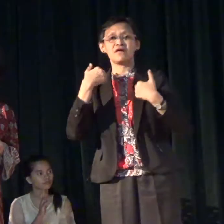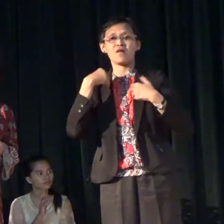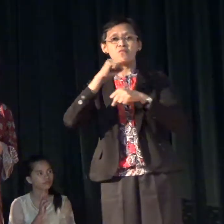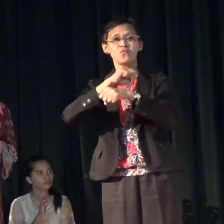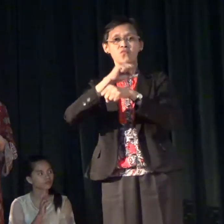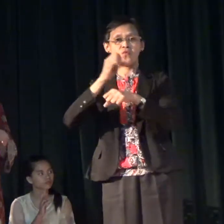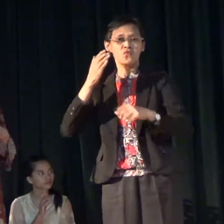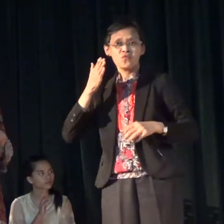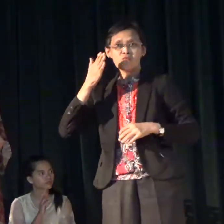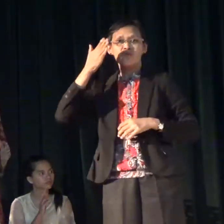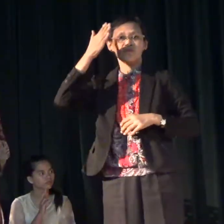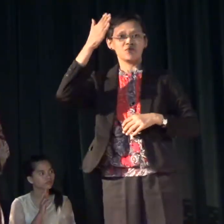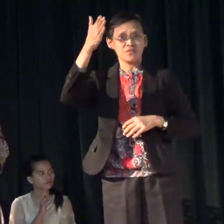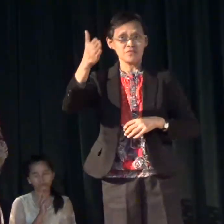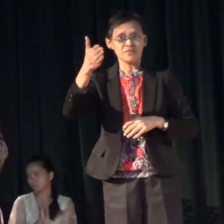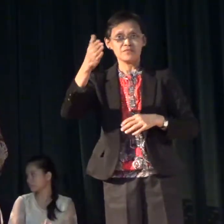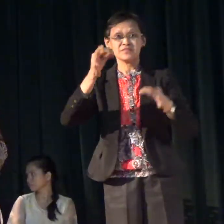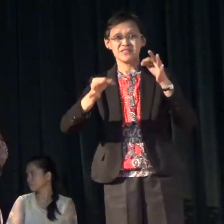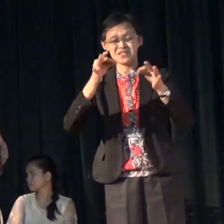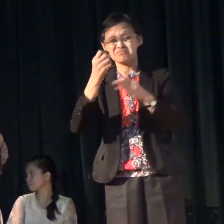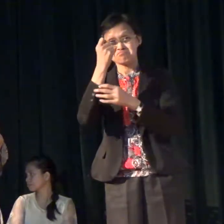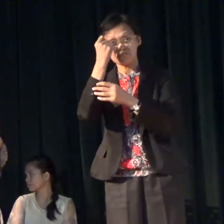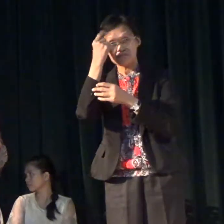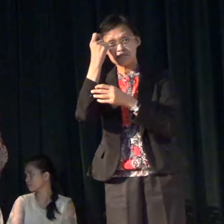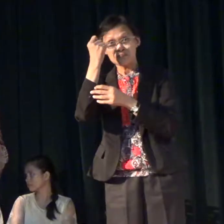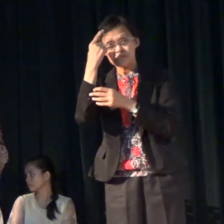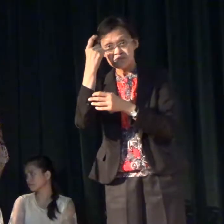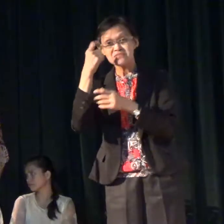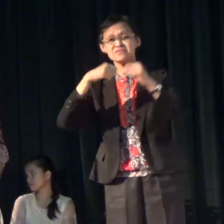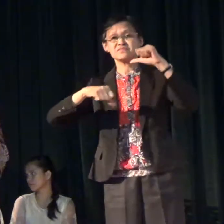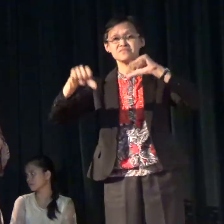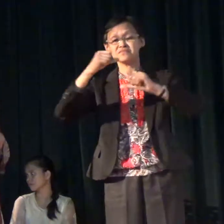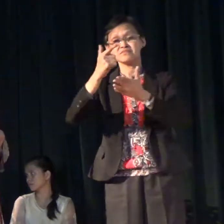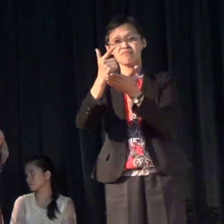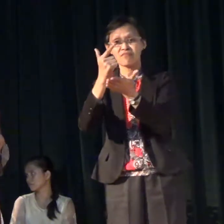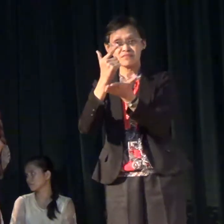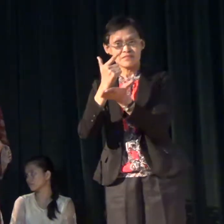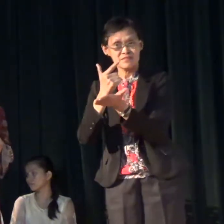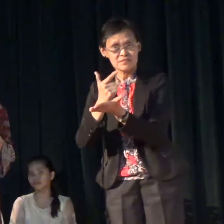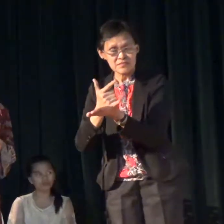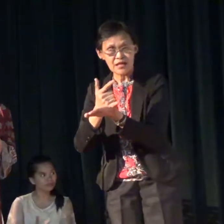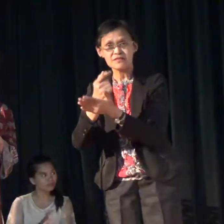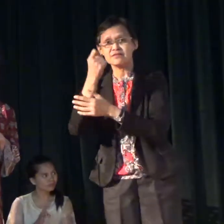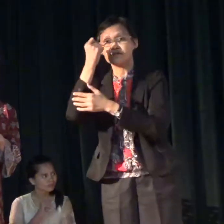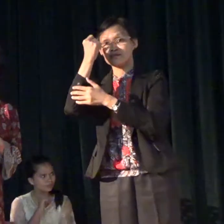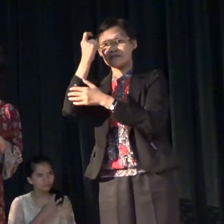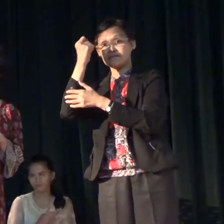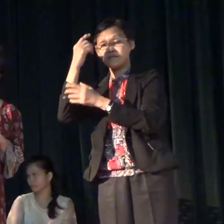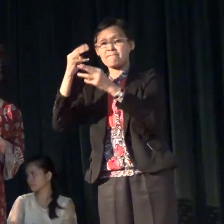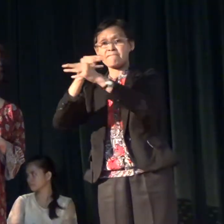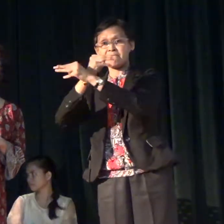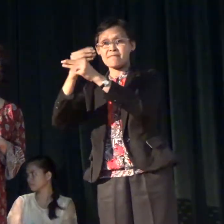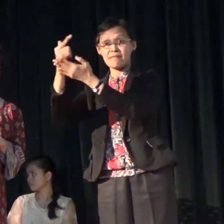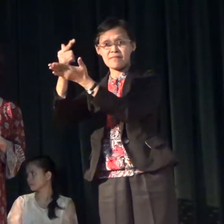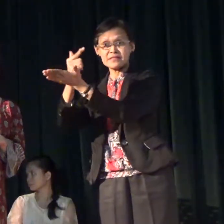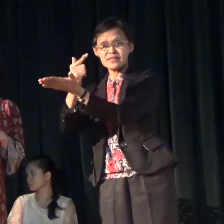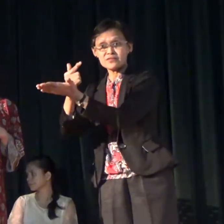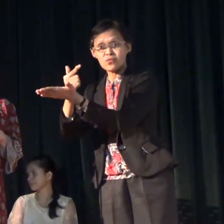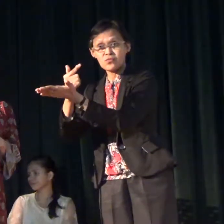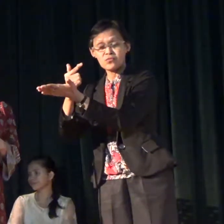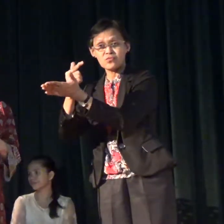when they understand the science lessons when they understand the math lessons